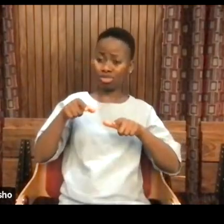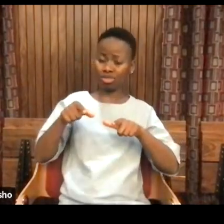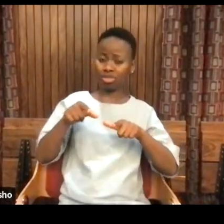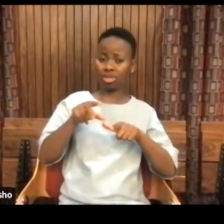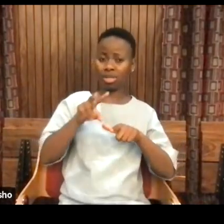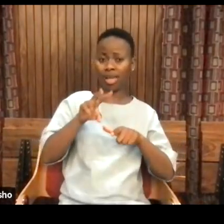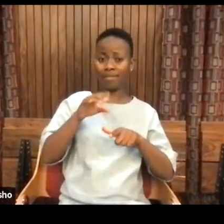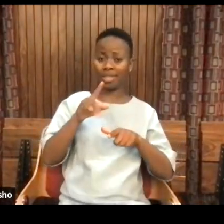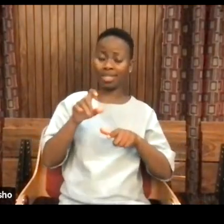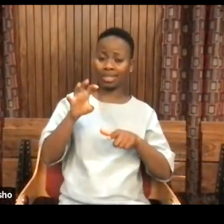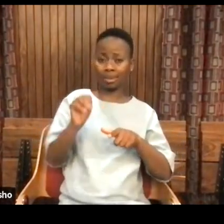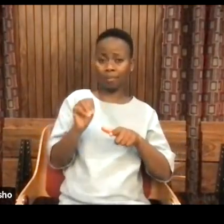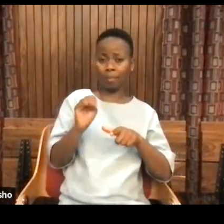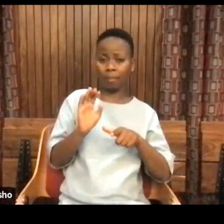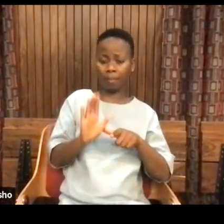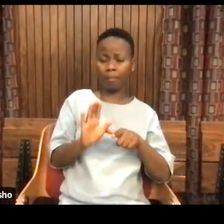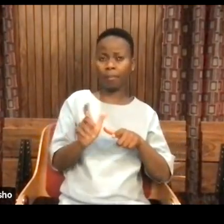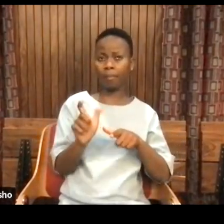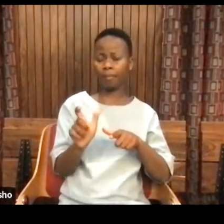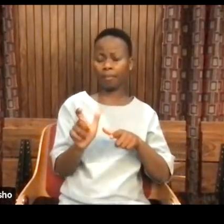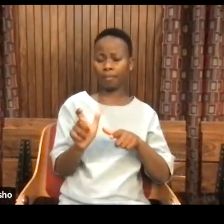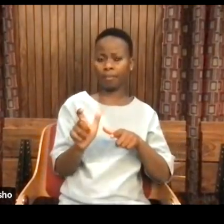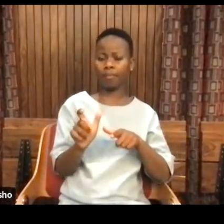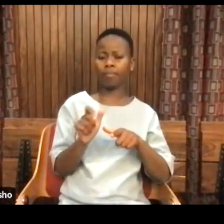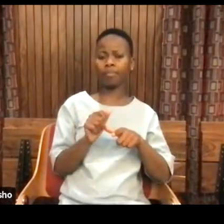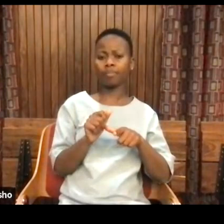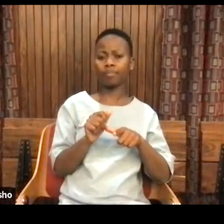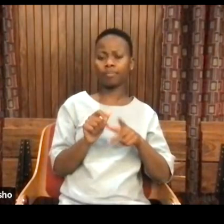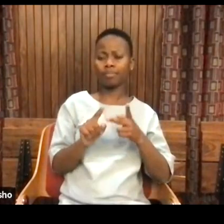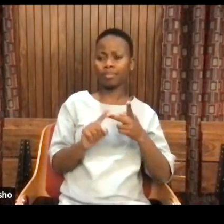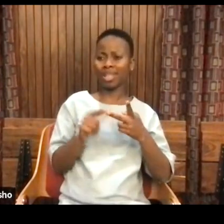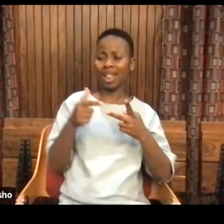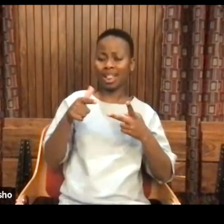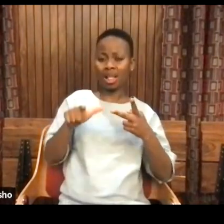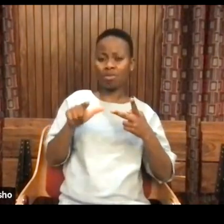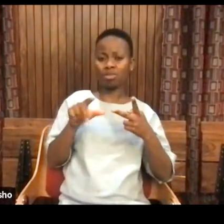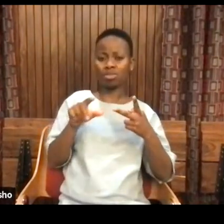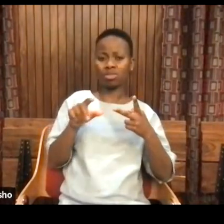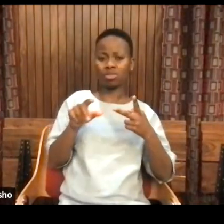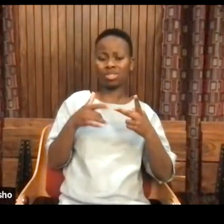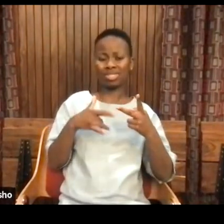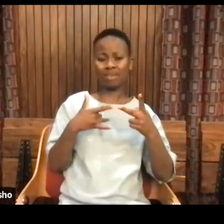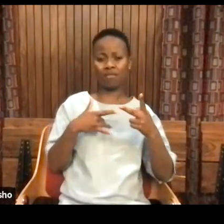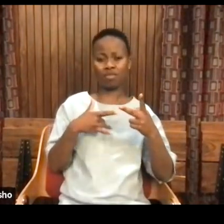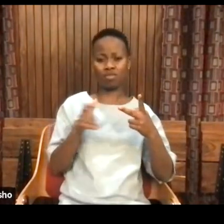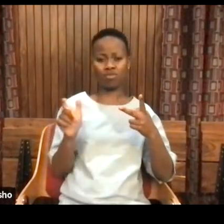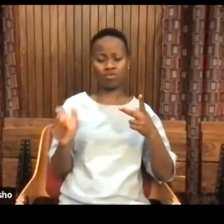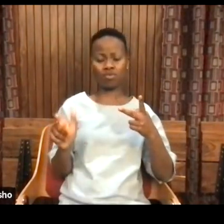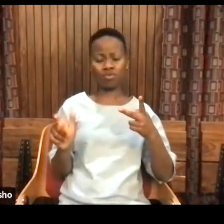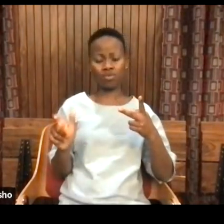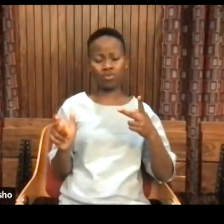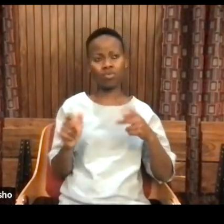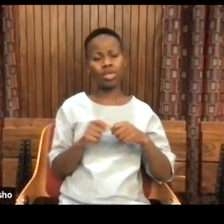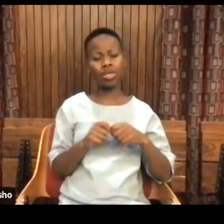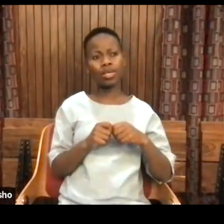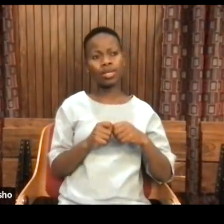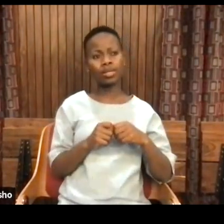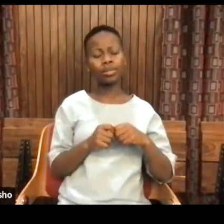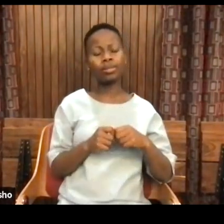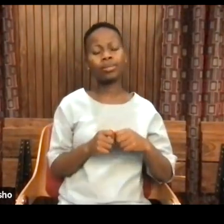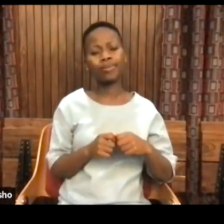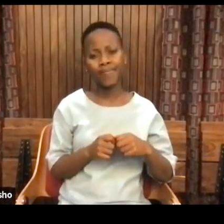is such and the language of survivorship have become such that